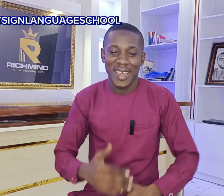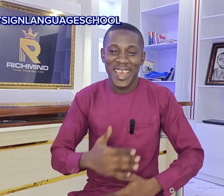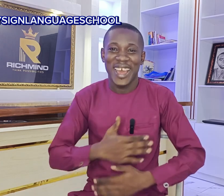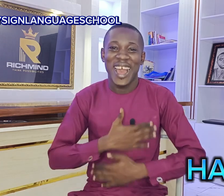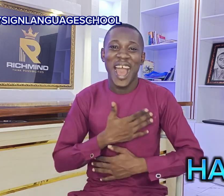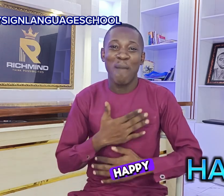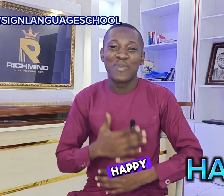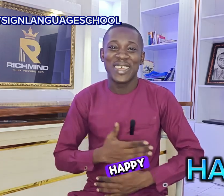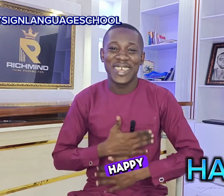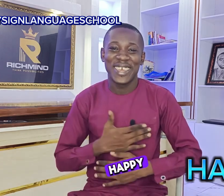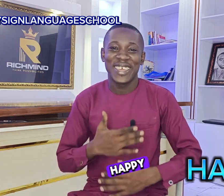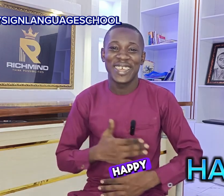happy